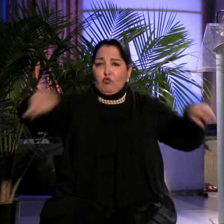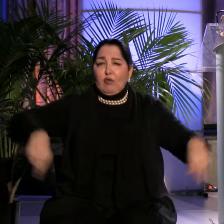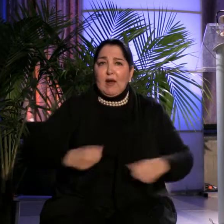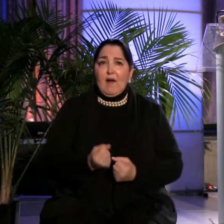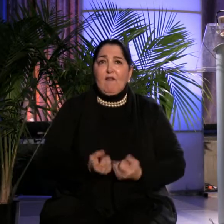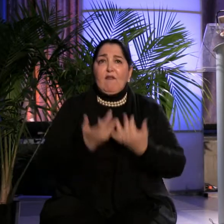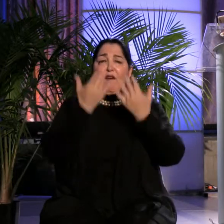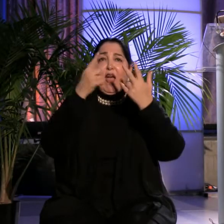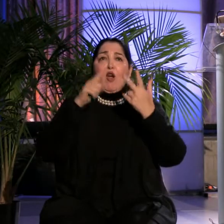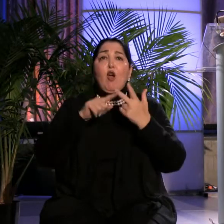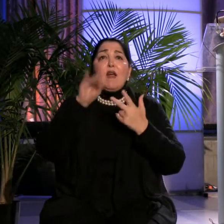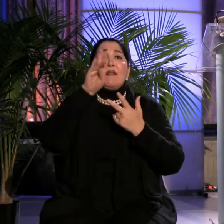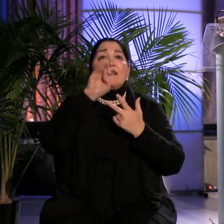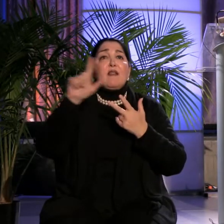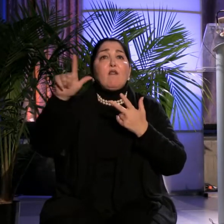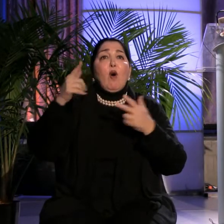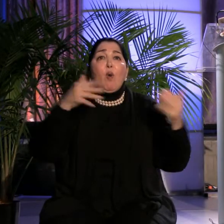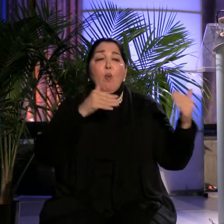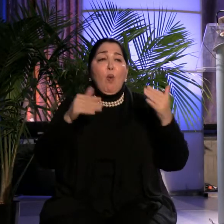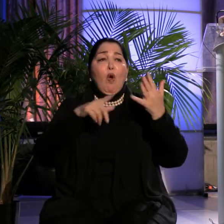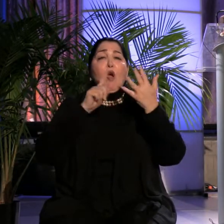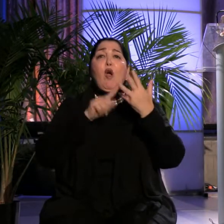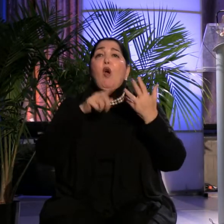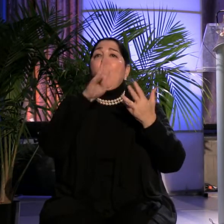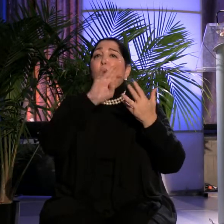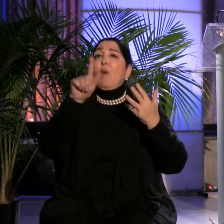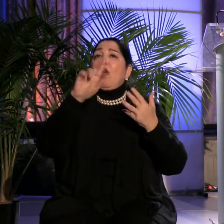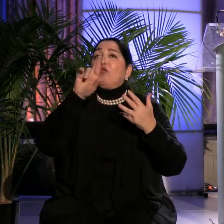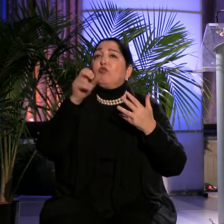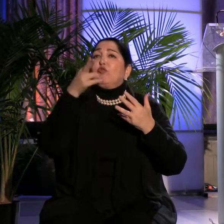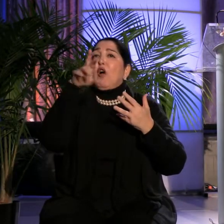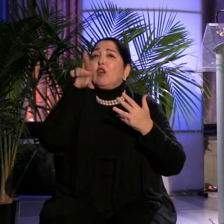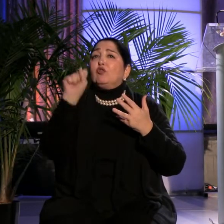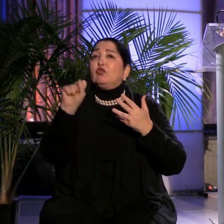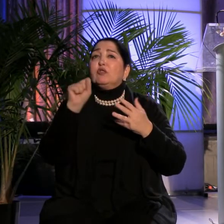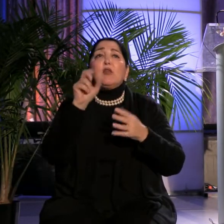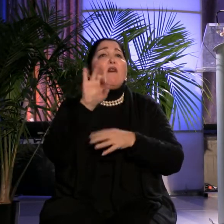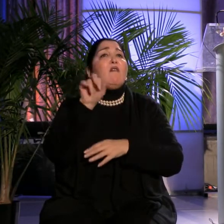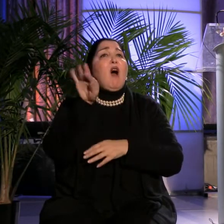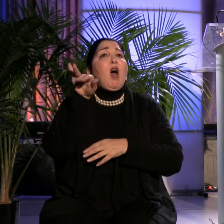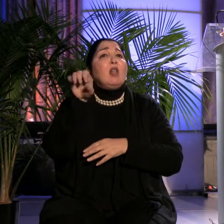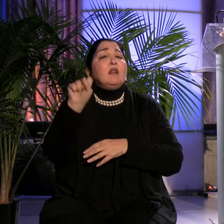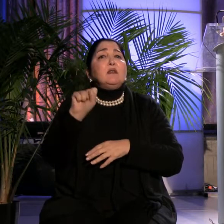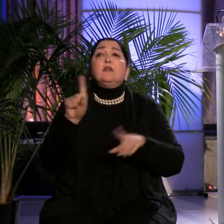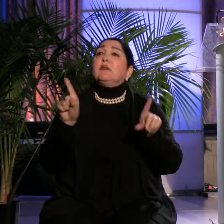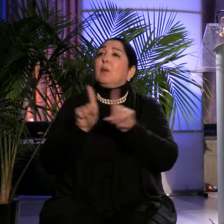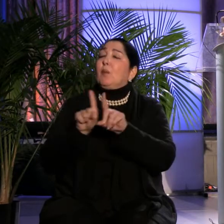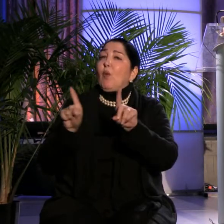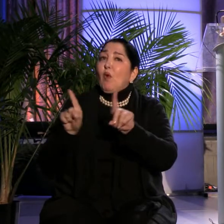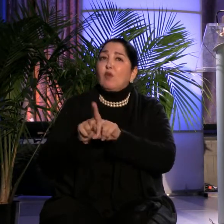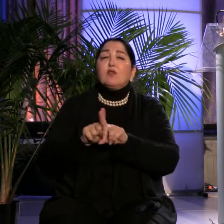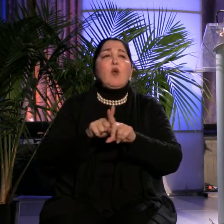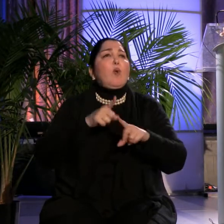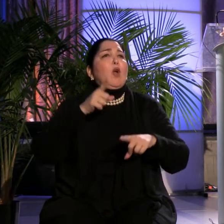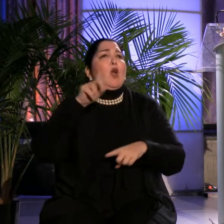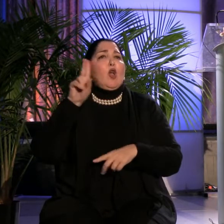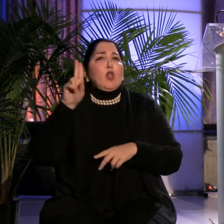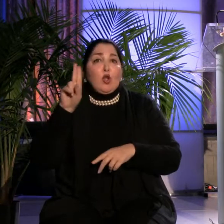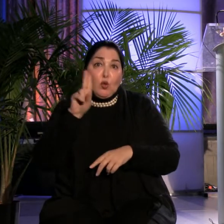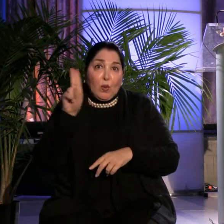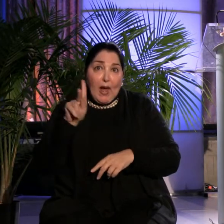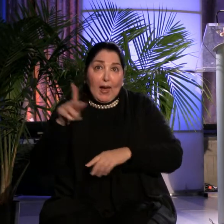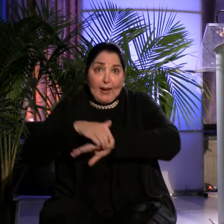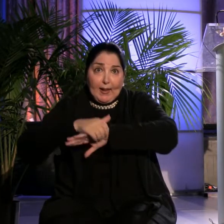Rogers Follies, plus appearances at Carnegie Hall and many other venues in the UK and Europe. Born and raised in